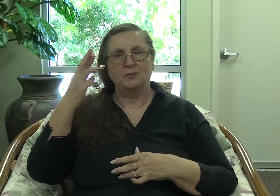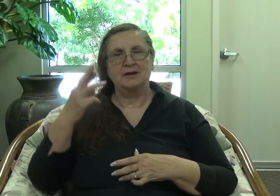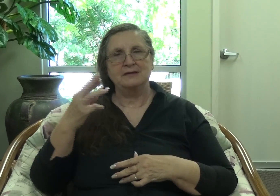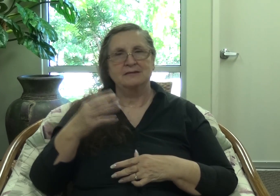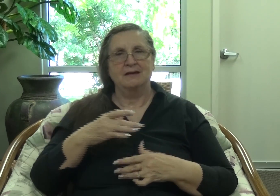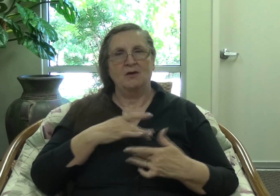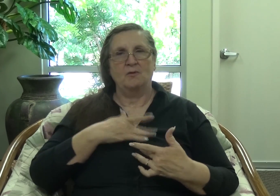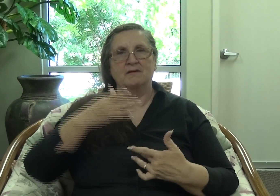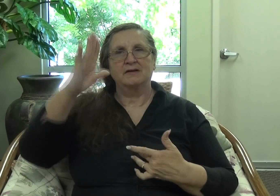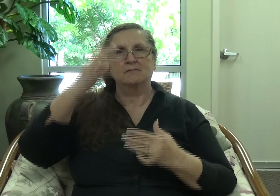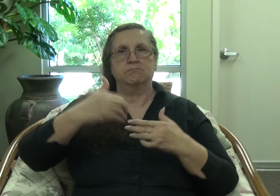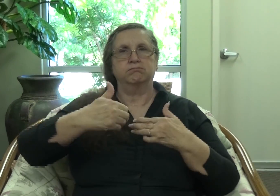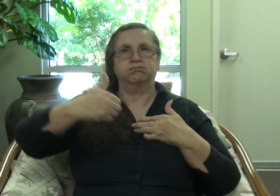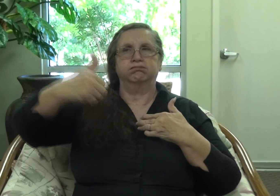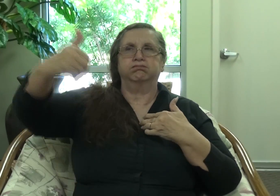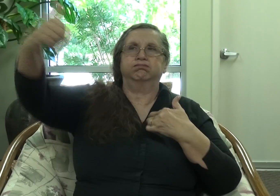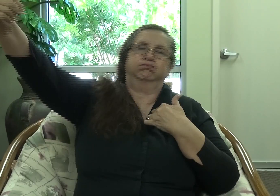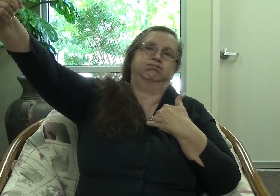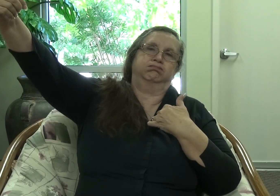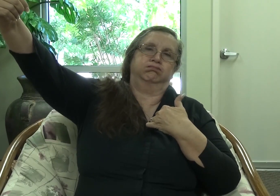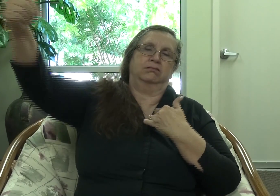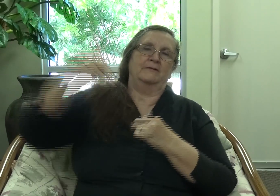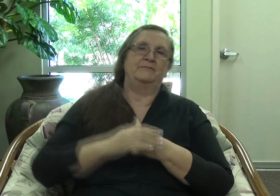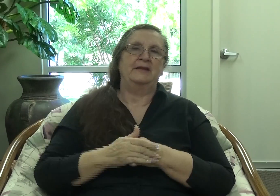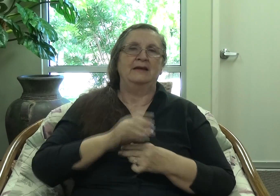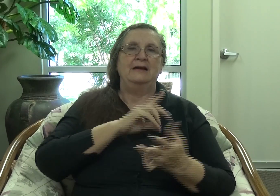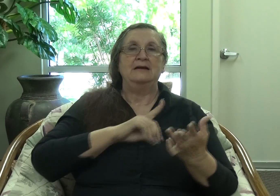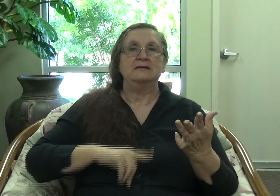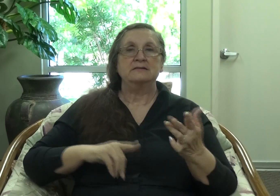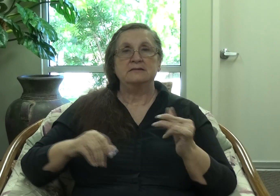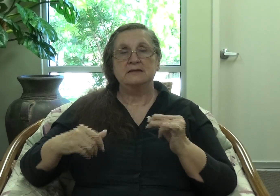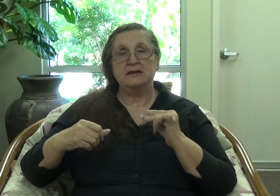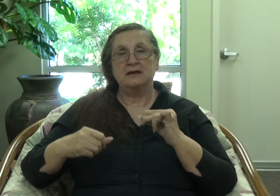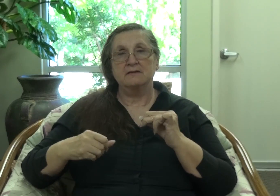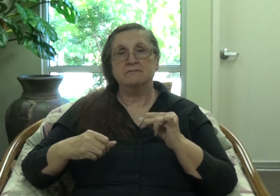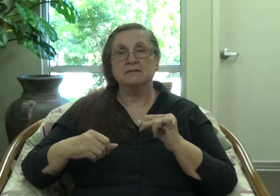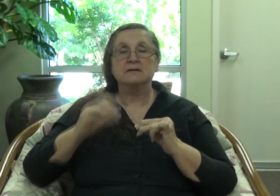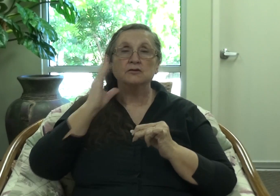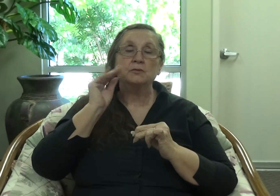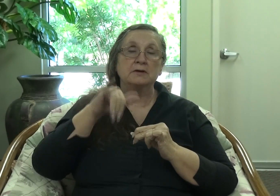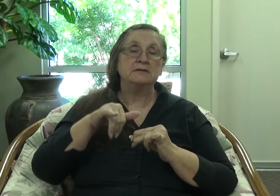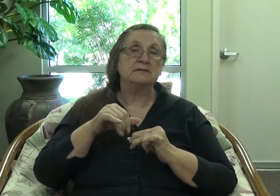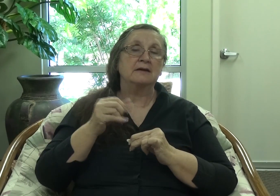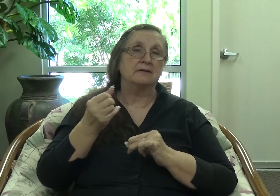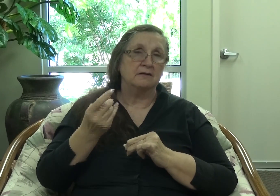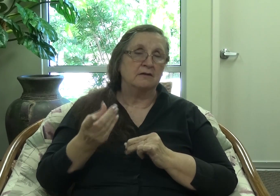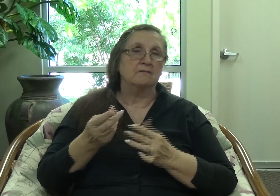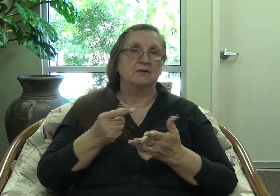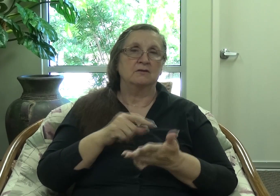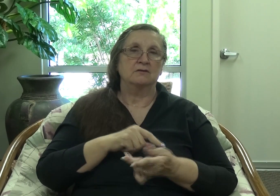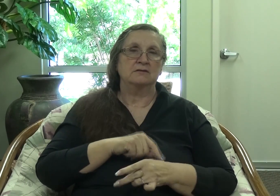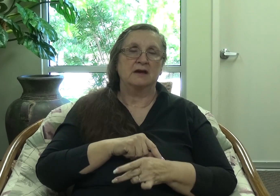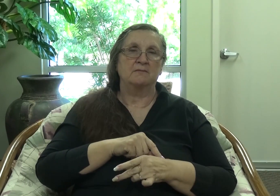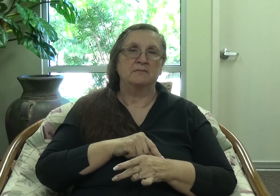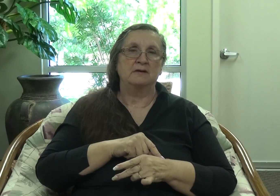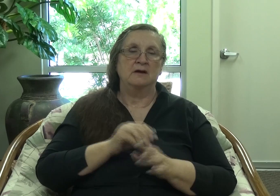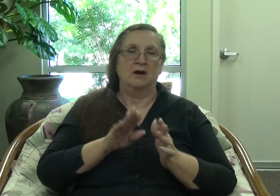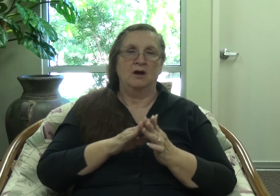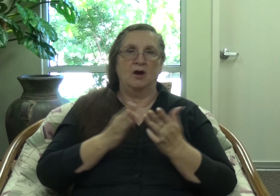far off and away from us. David faced this a few times. So, a book that comes to mind is Psalms.